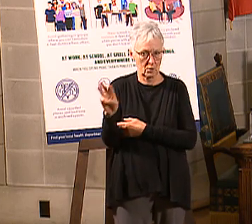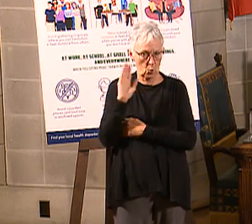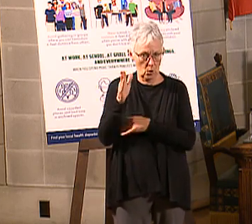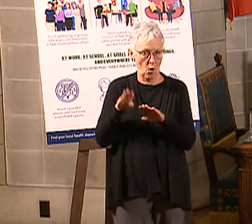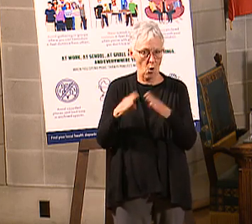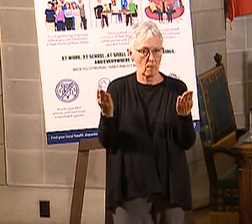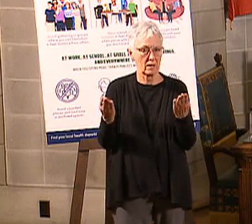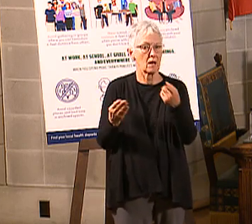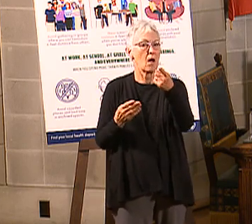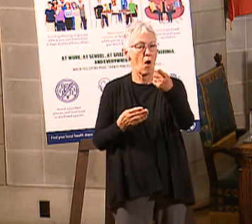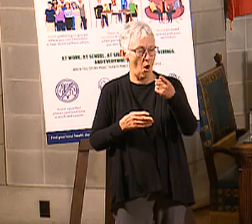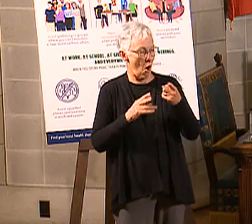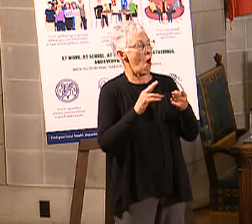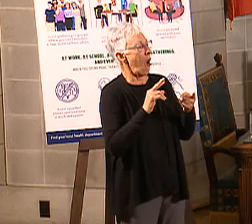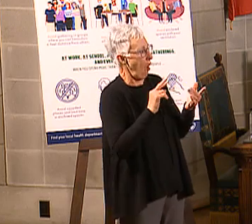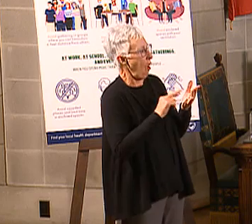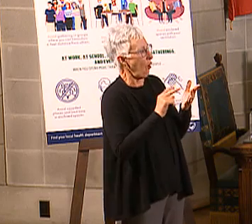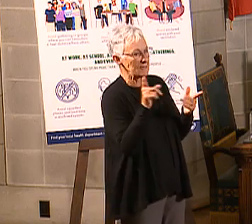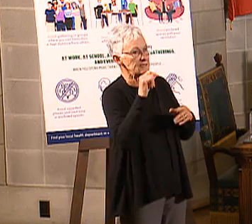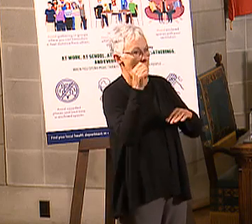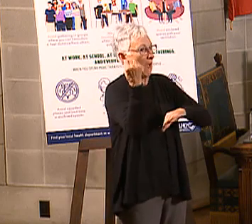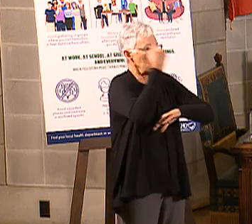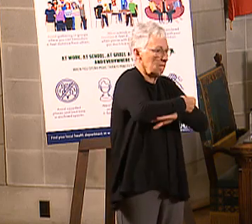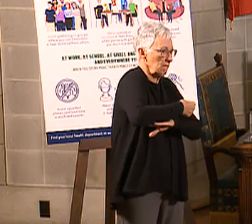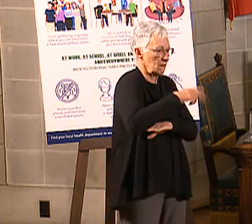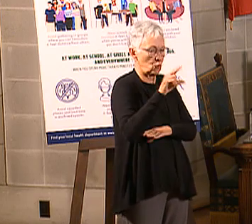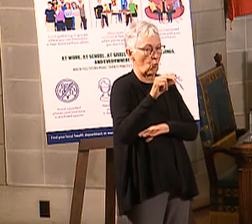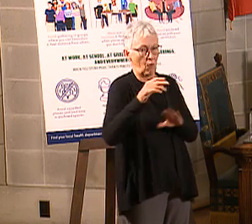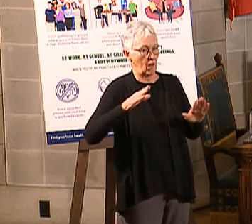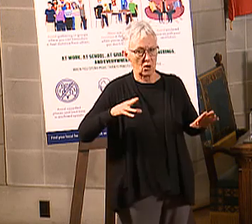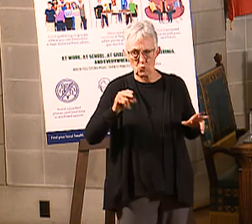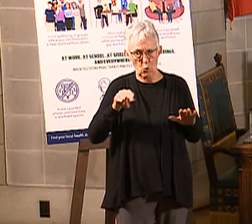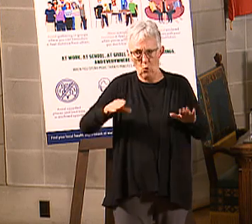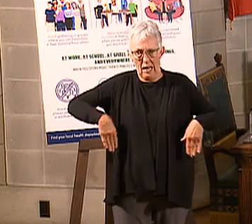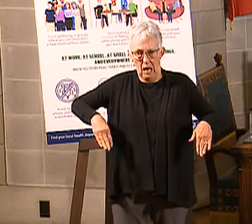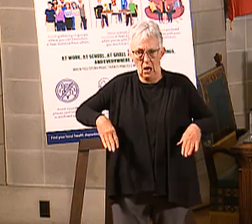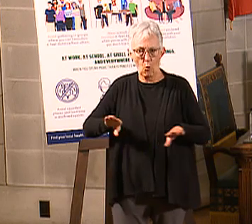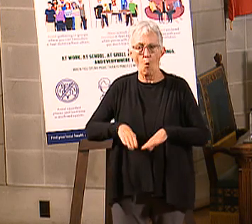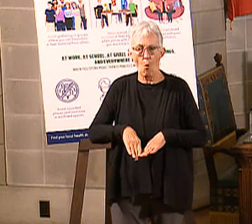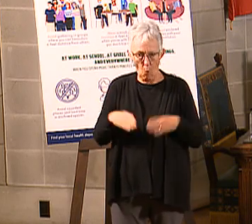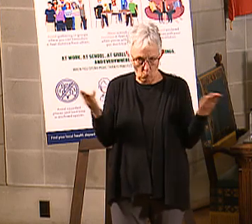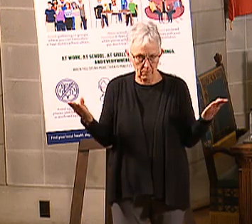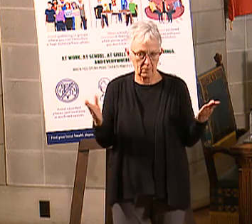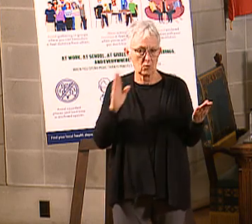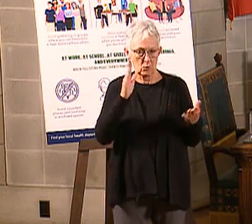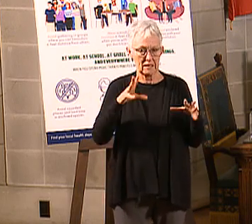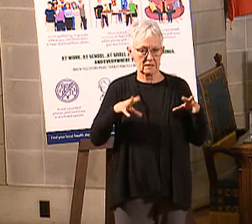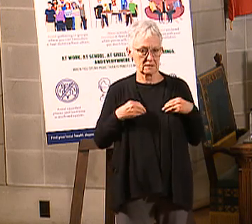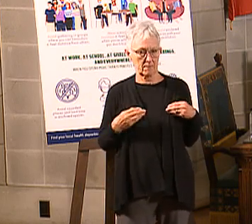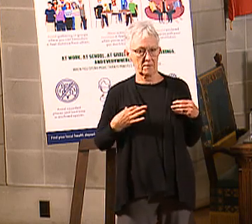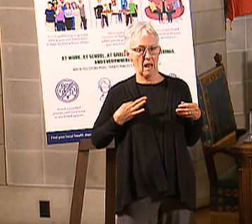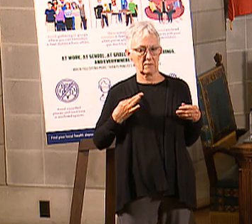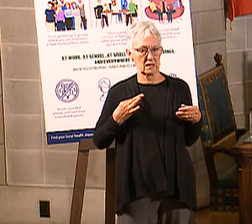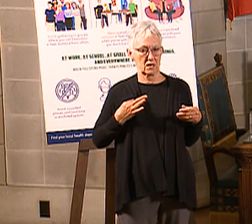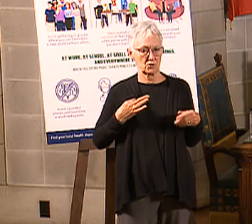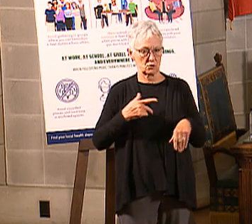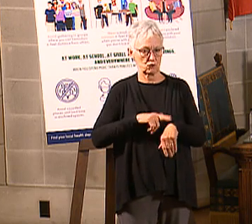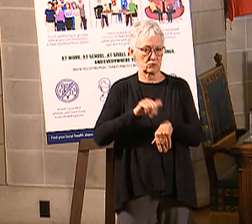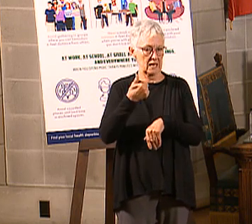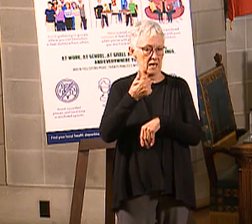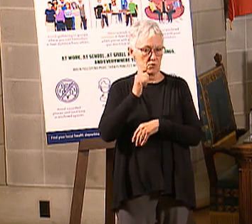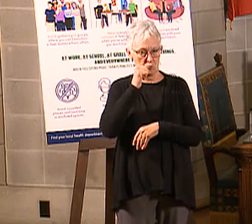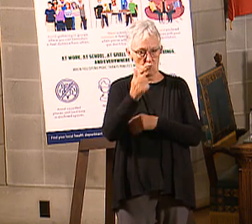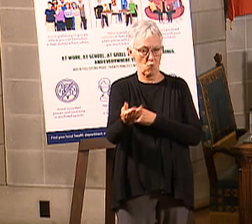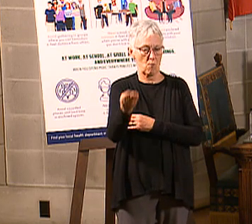down, it's just not open yet? It's just, it's not down, it's just not open yet. We'll begin taking applications at 10 a.m. tomorrow, October